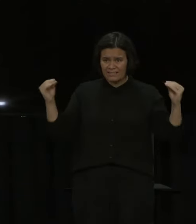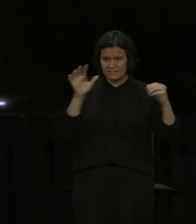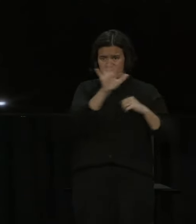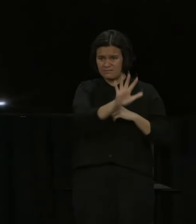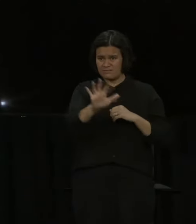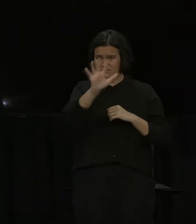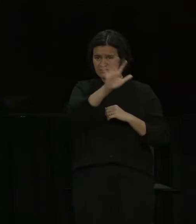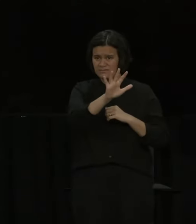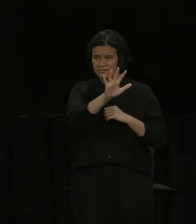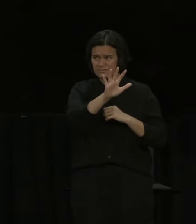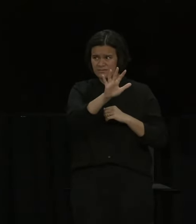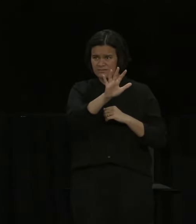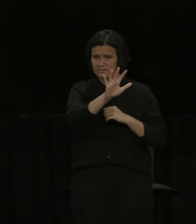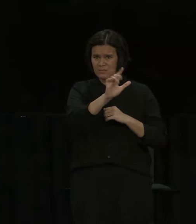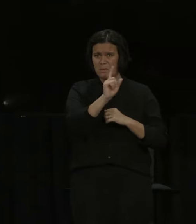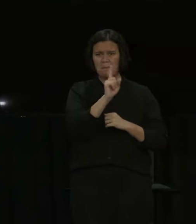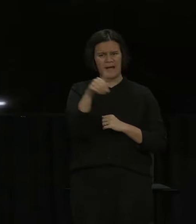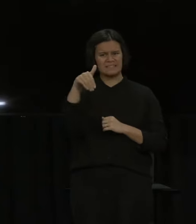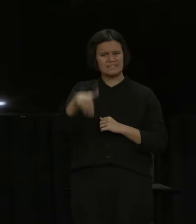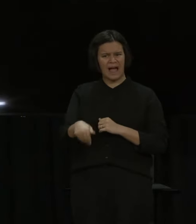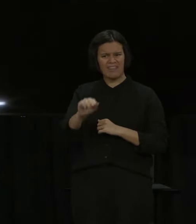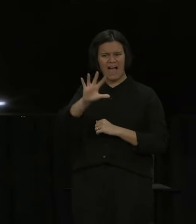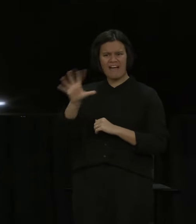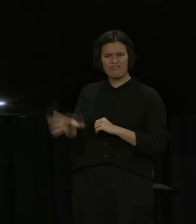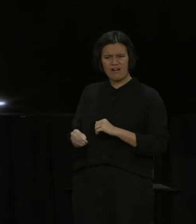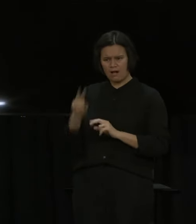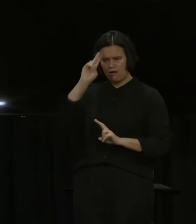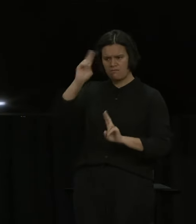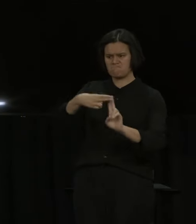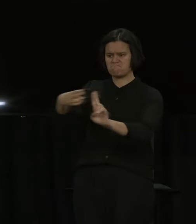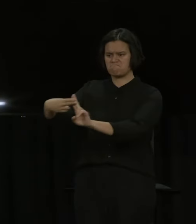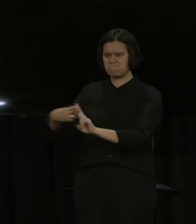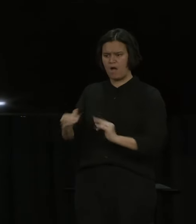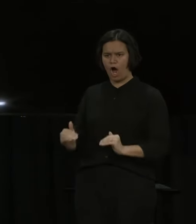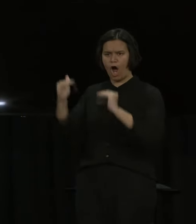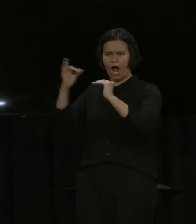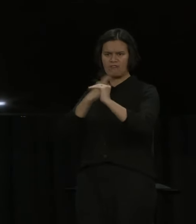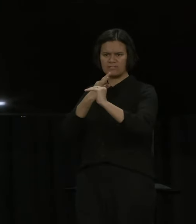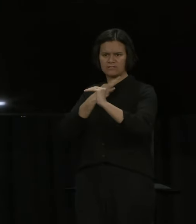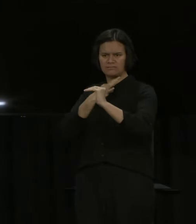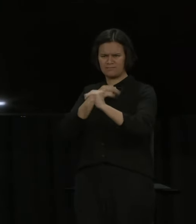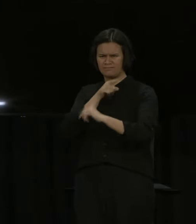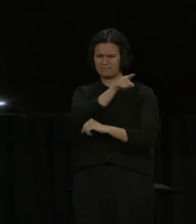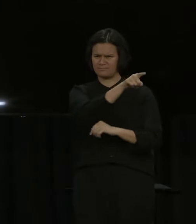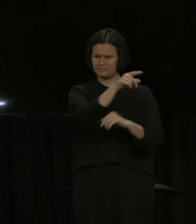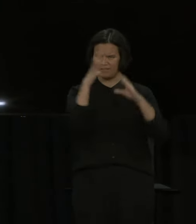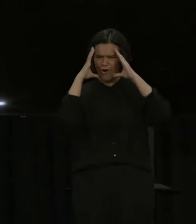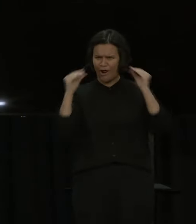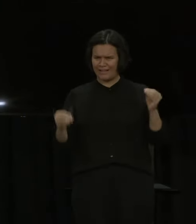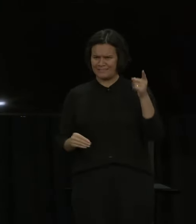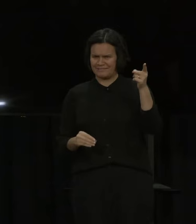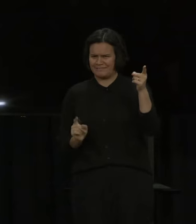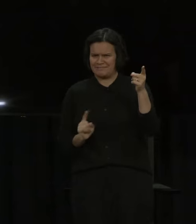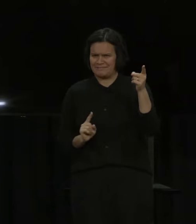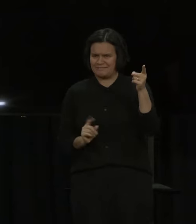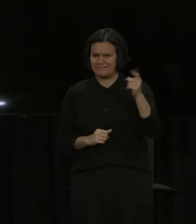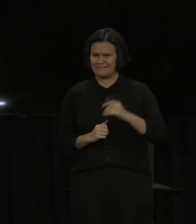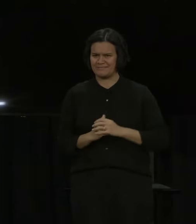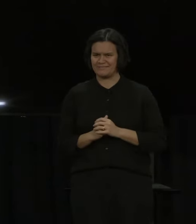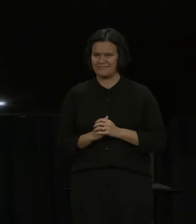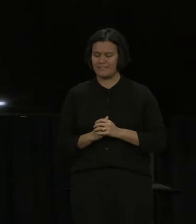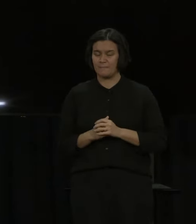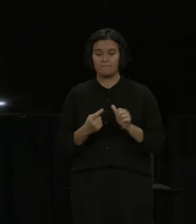Again it's just it's based on a public health risk assessment. We want to try and minimise the chances of